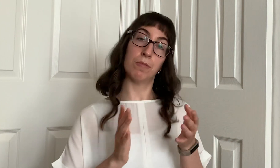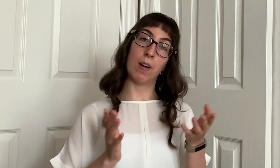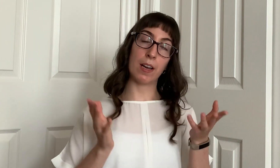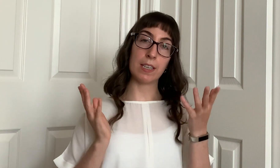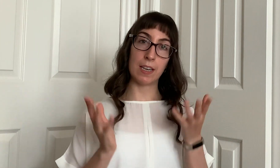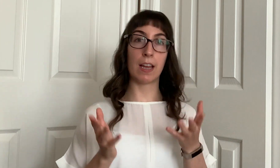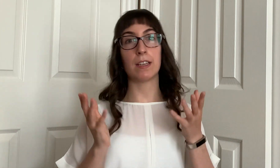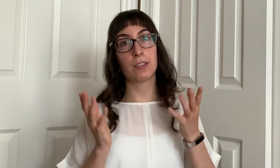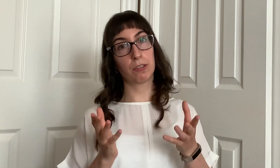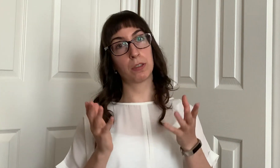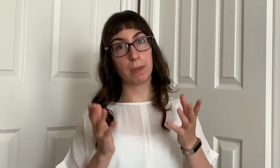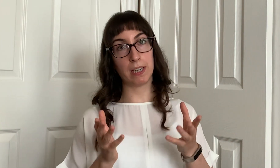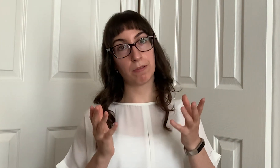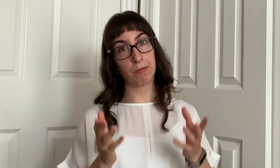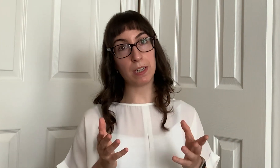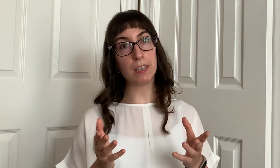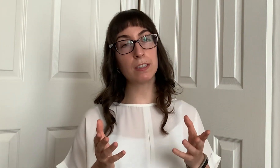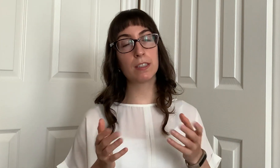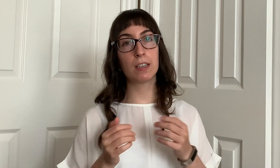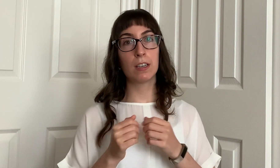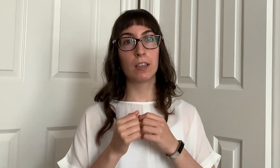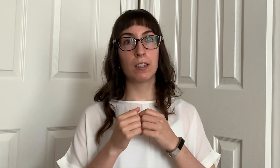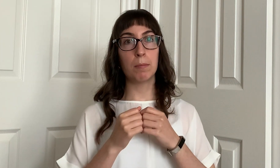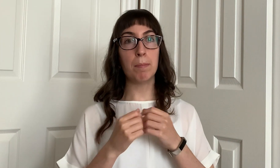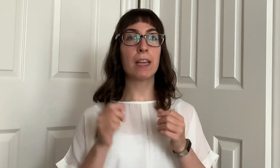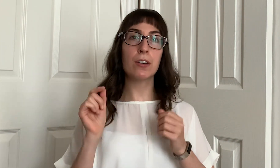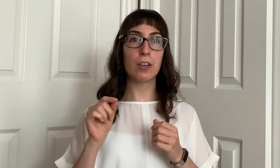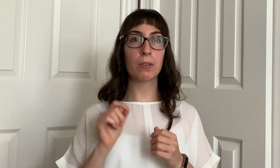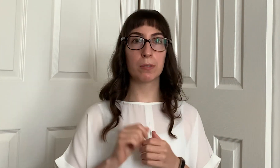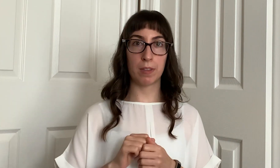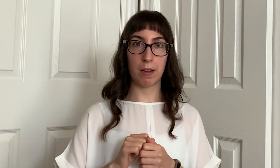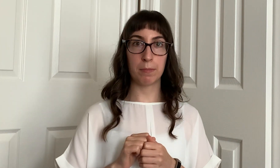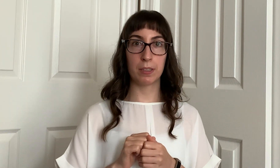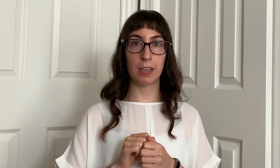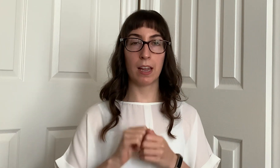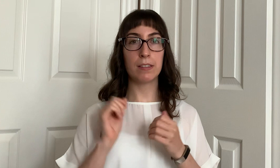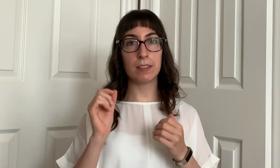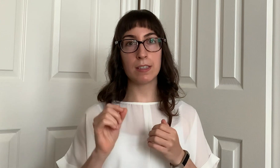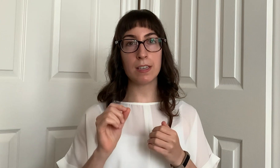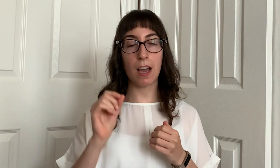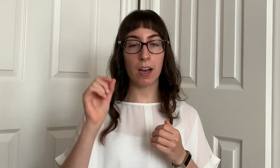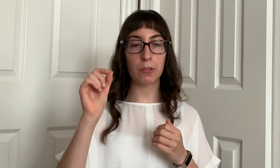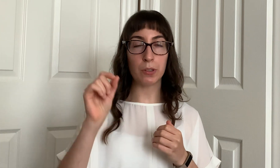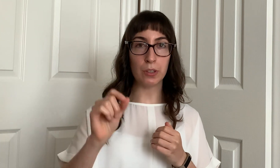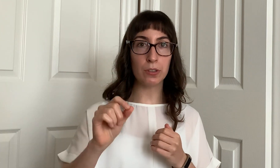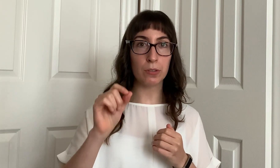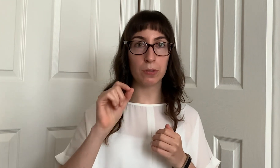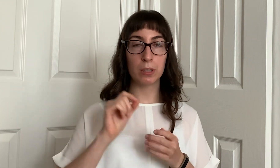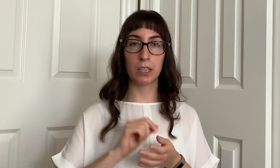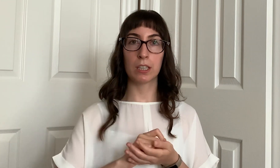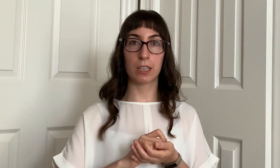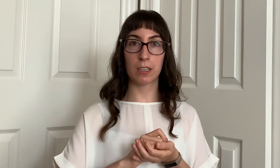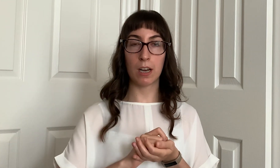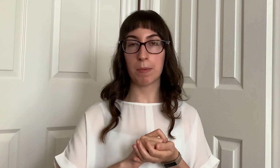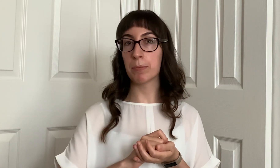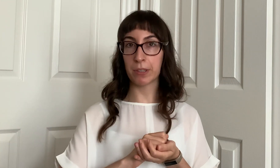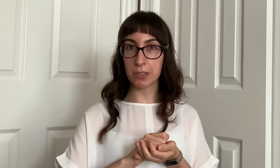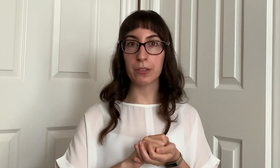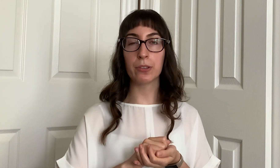you find in any social media feeds make a note of them and see how you can come up with a